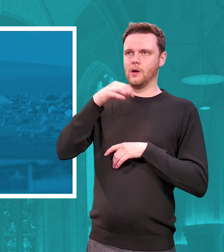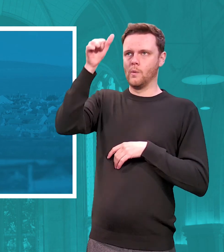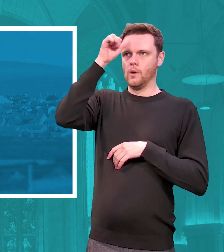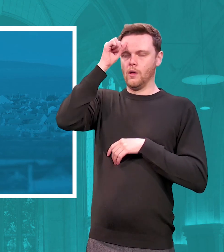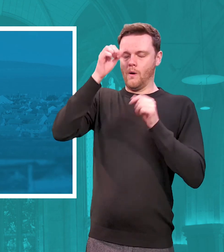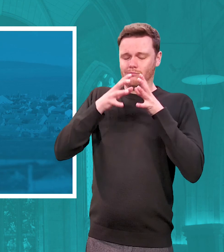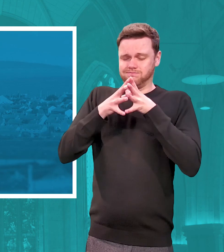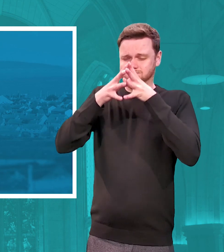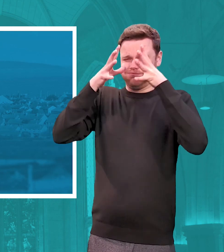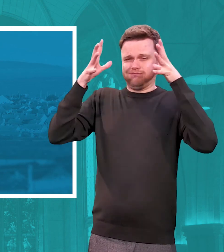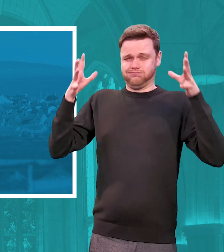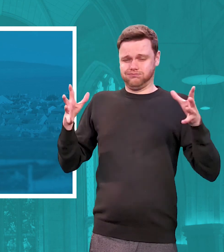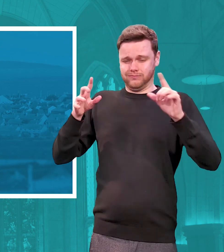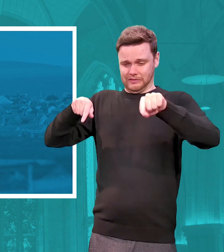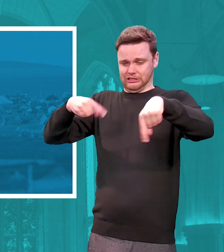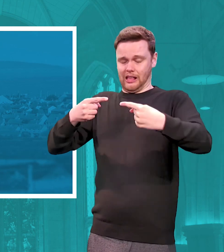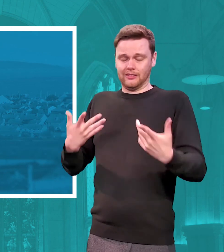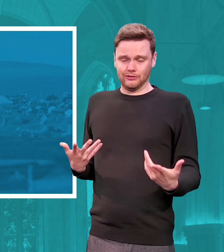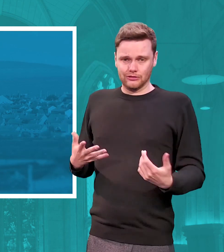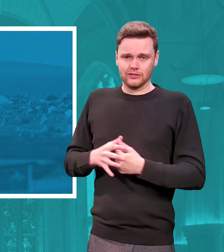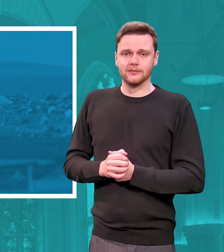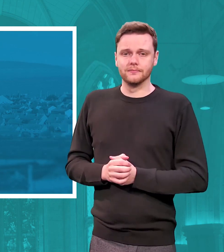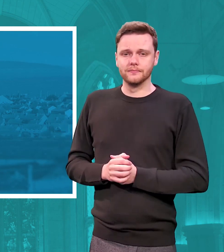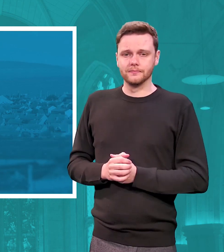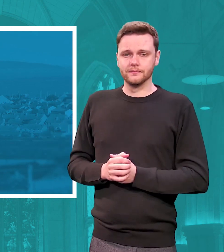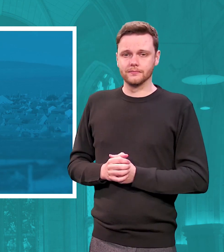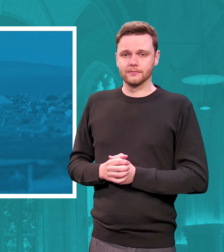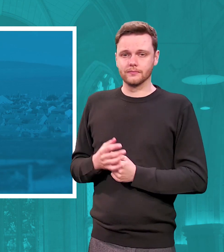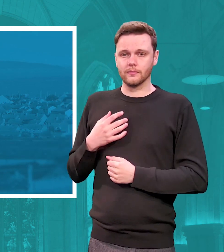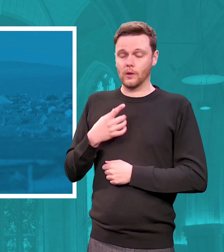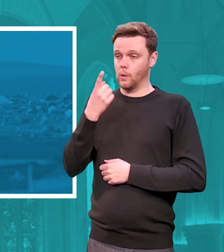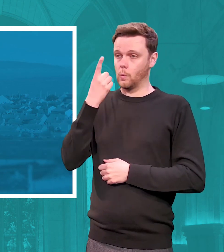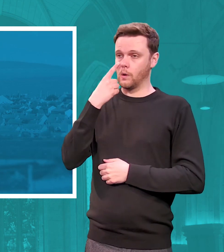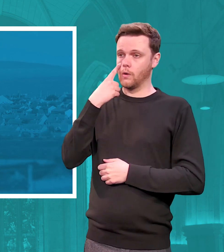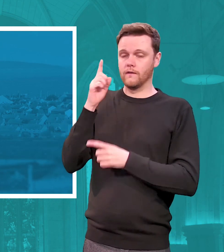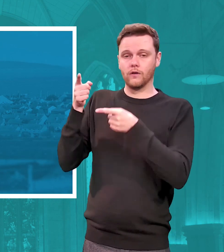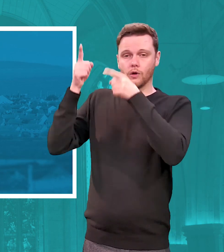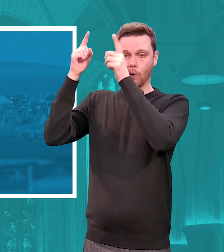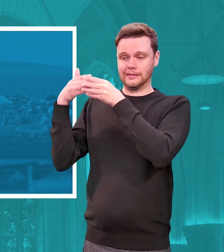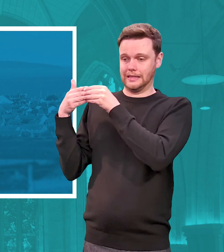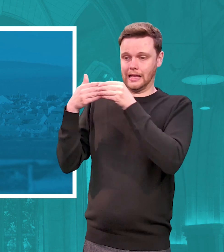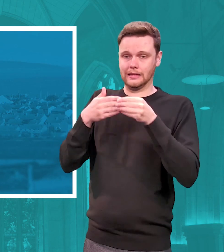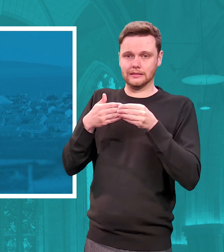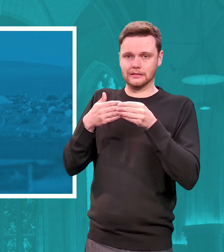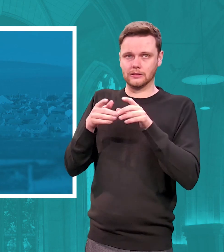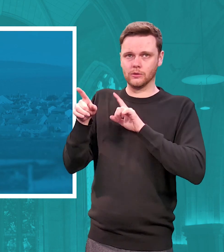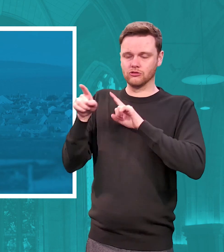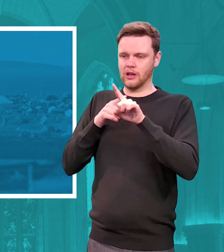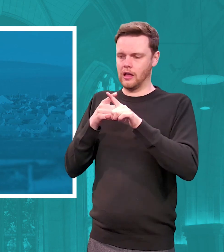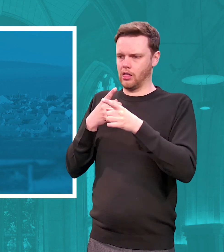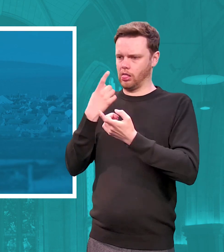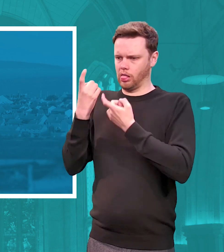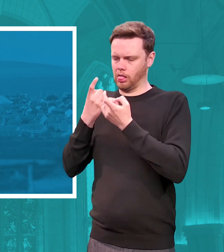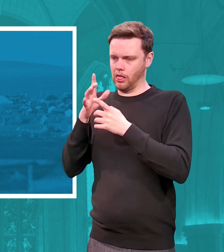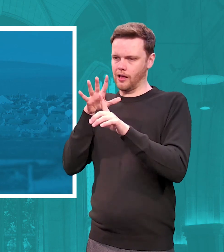of the challenges we seek god's guiding as we grasp the